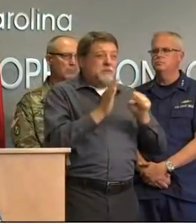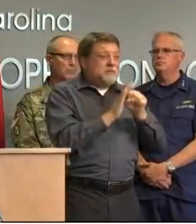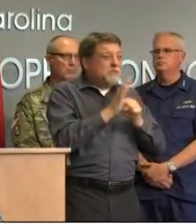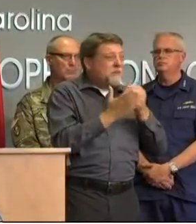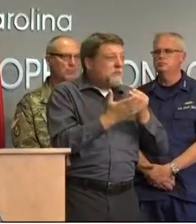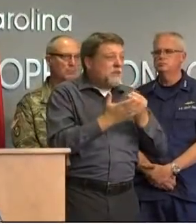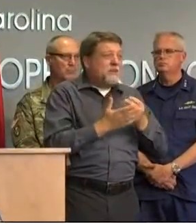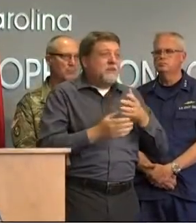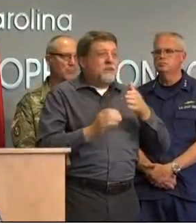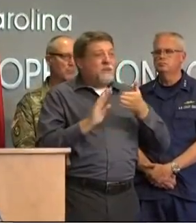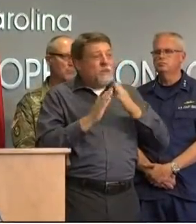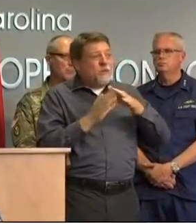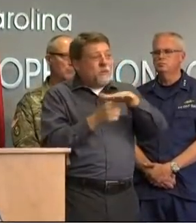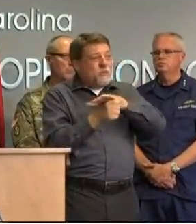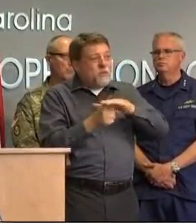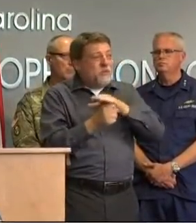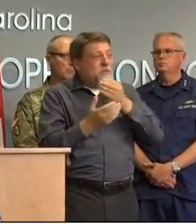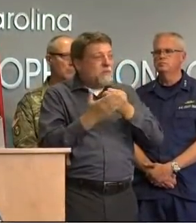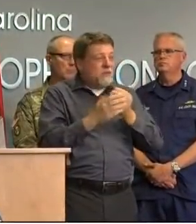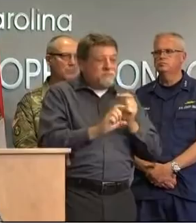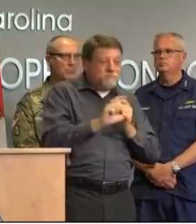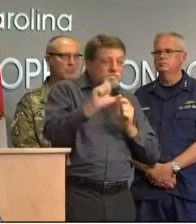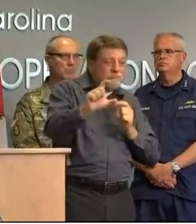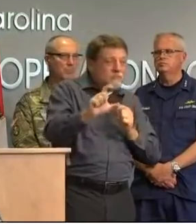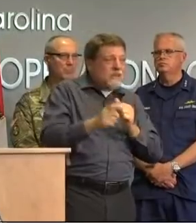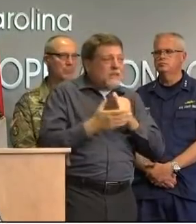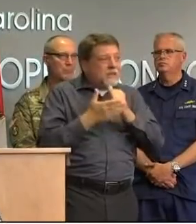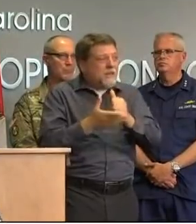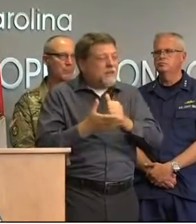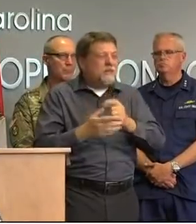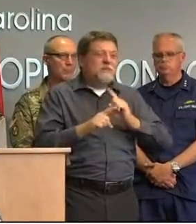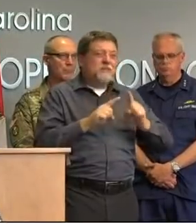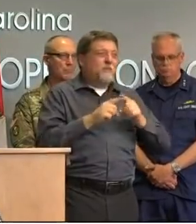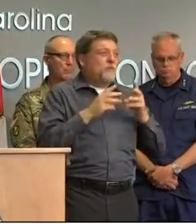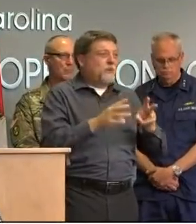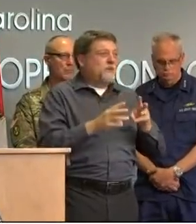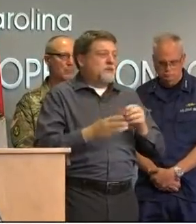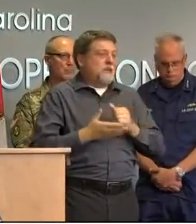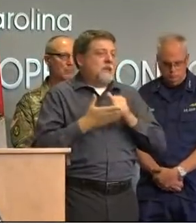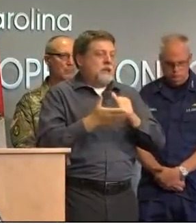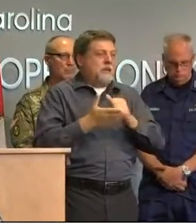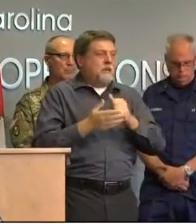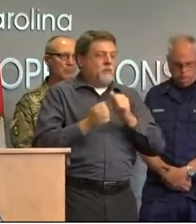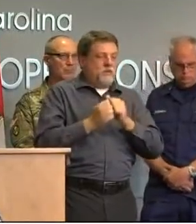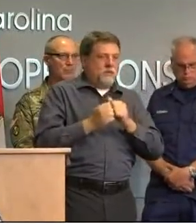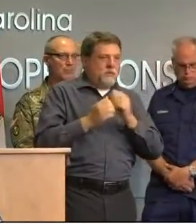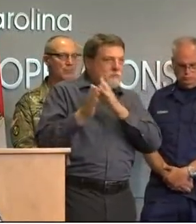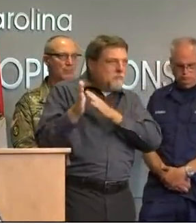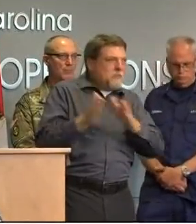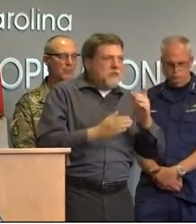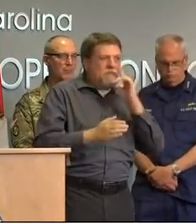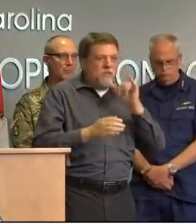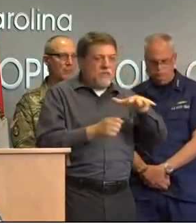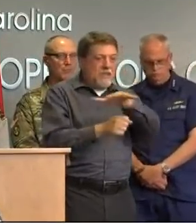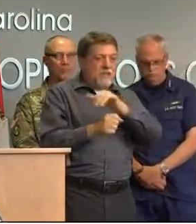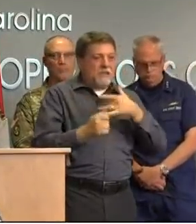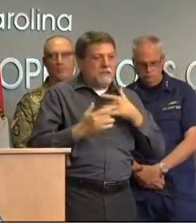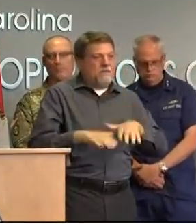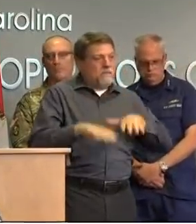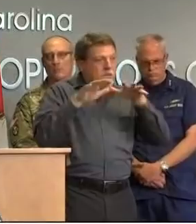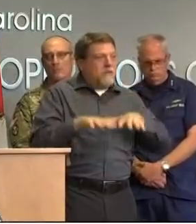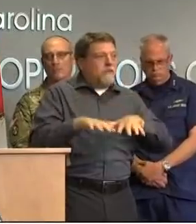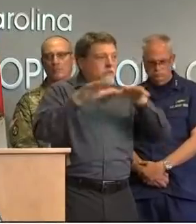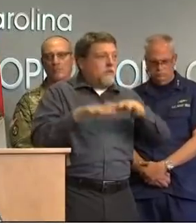we'll have community development block grant disaster relief funding and i'm sure that we'll have housing